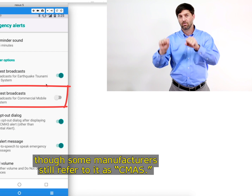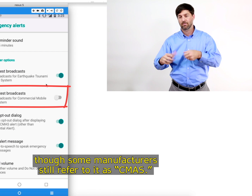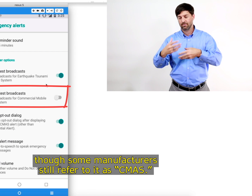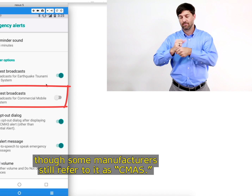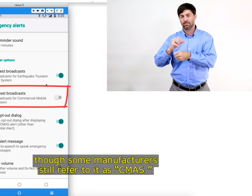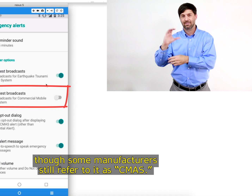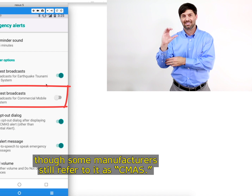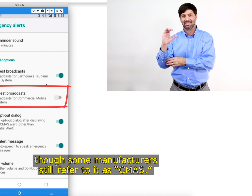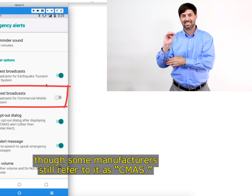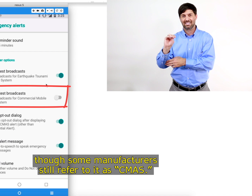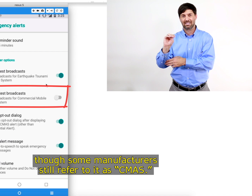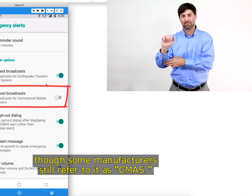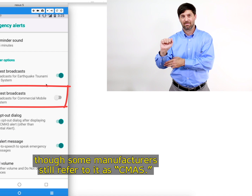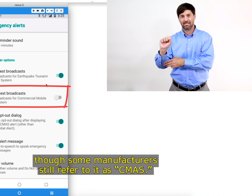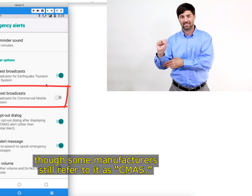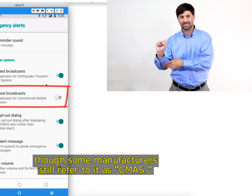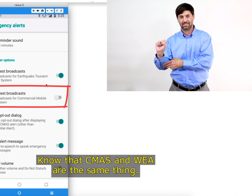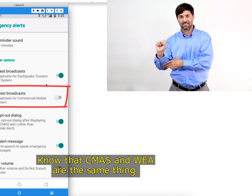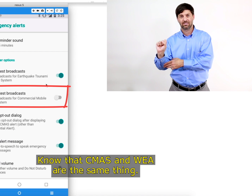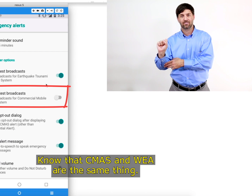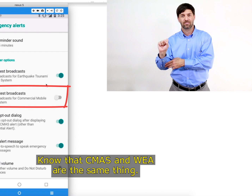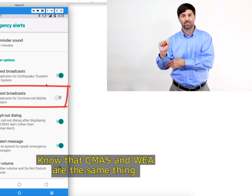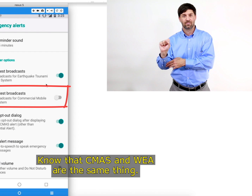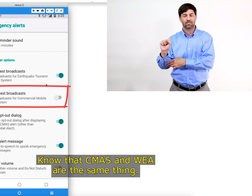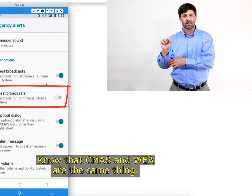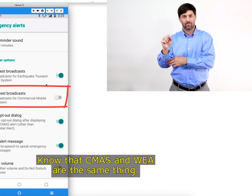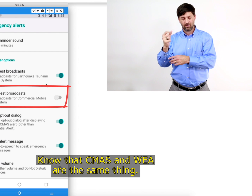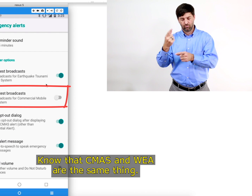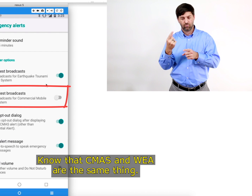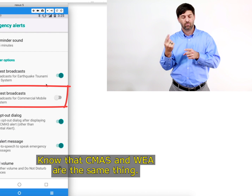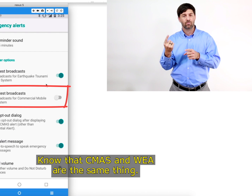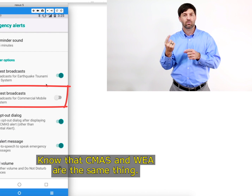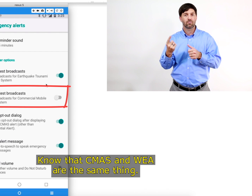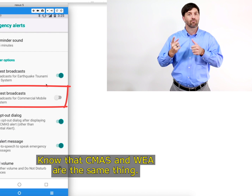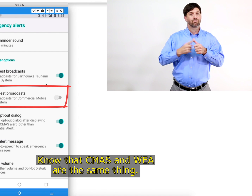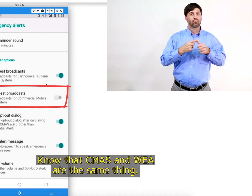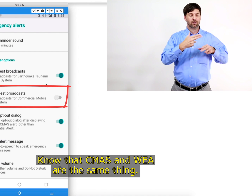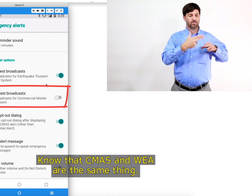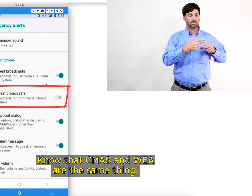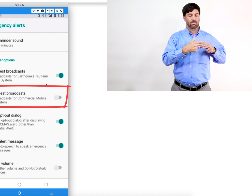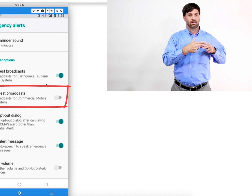refer to it as CMAS. Know that CMAS and WIA are the same thing.